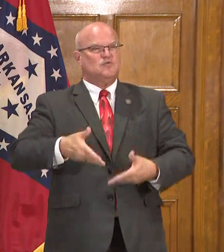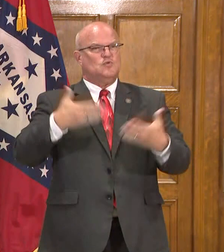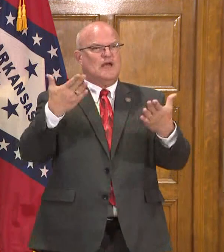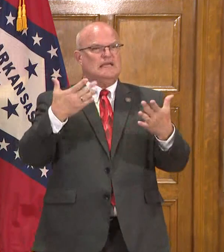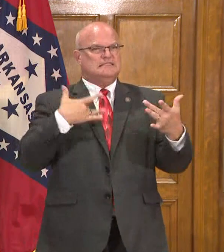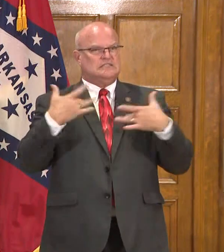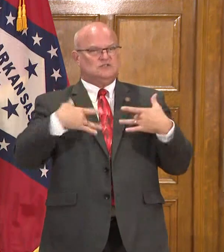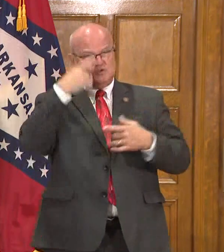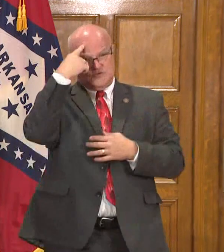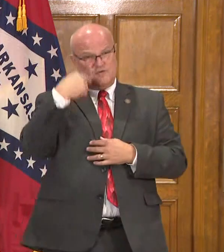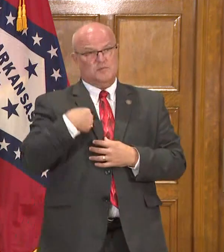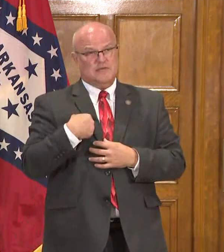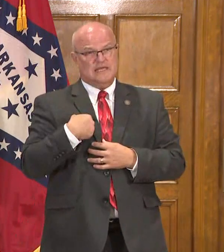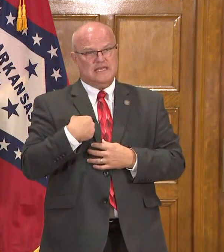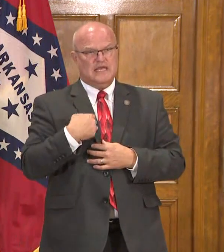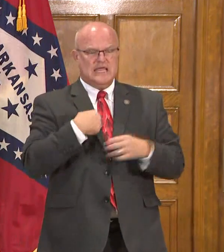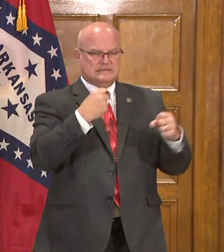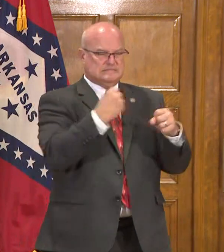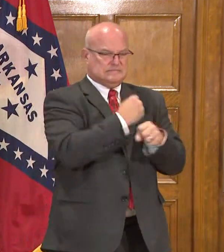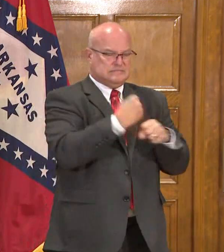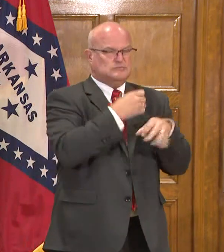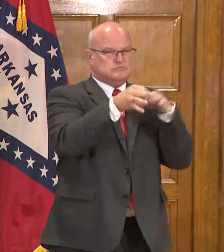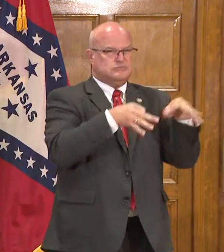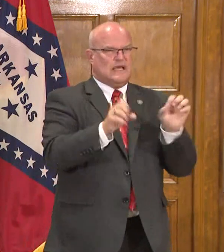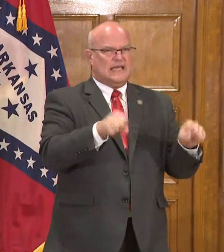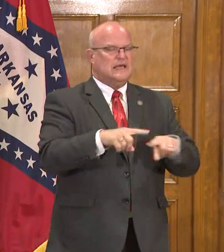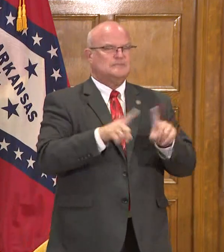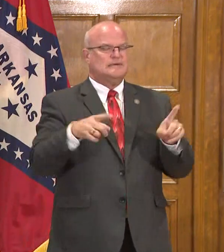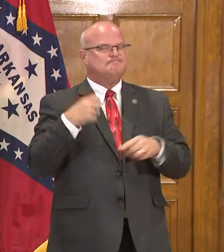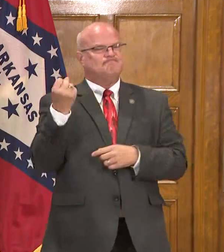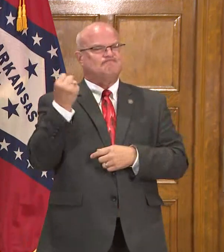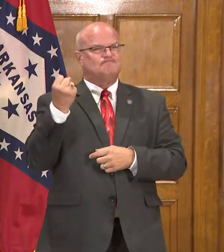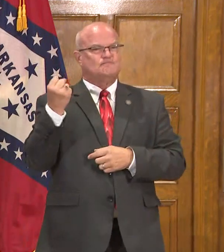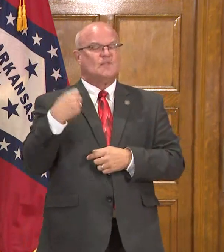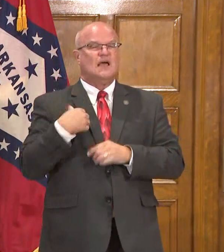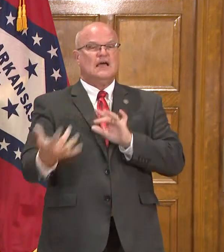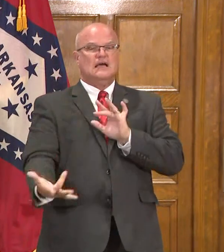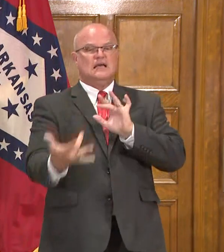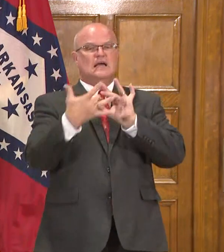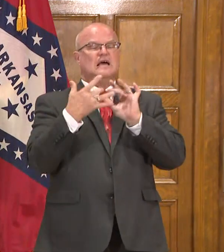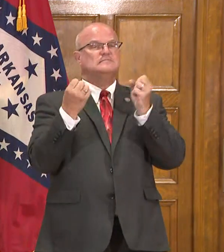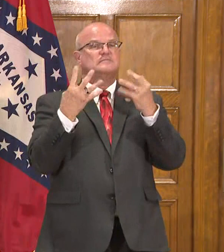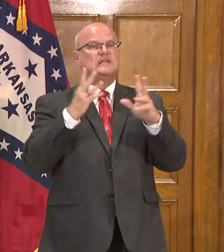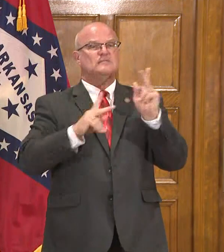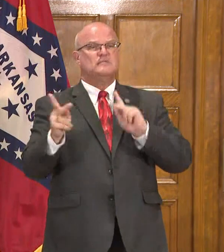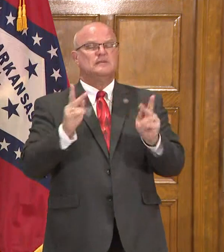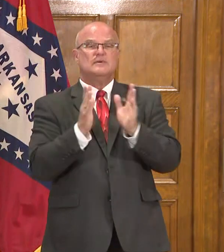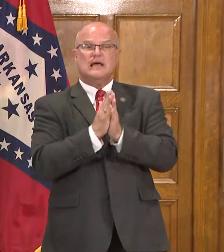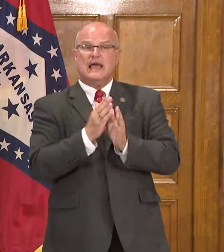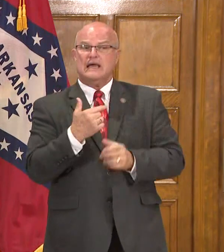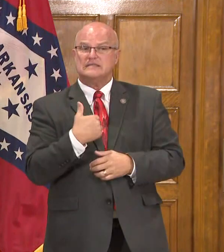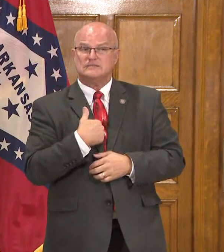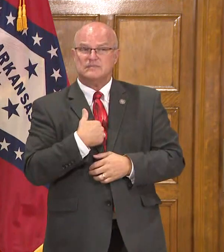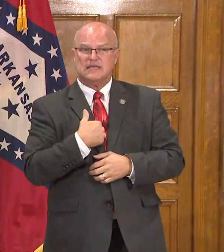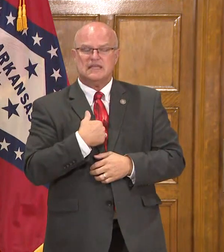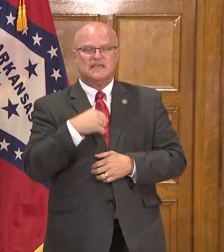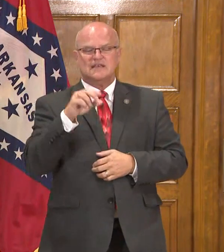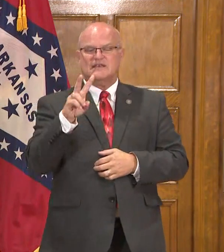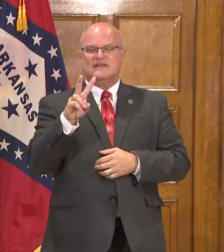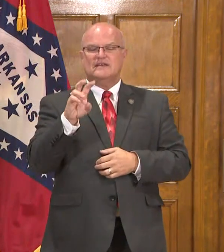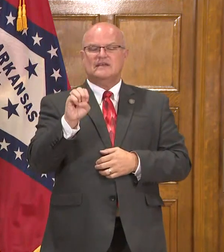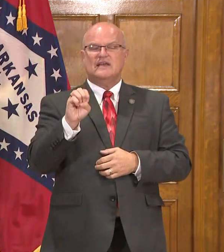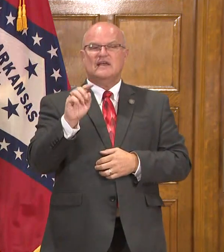could go through those statistics, but I will not at this time. I've been contacted by a number of people asking me to veto